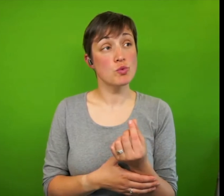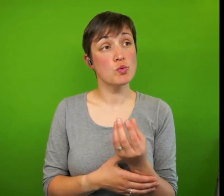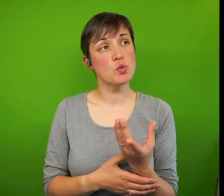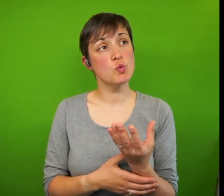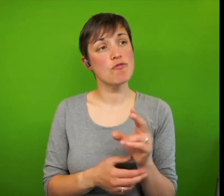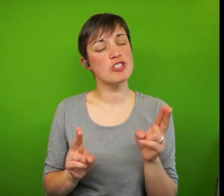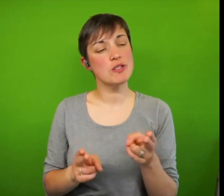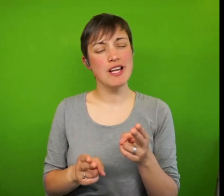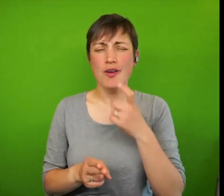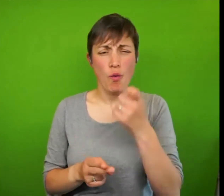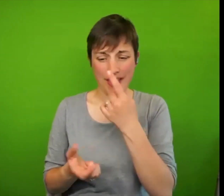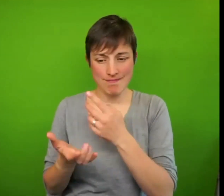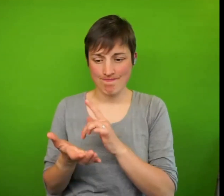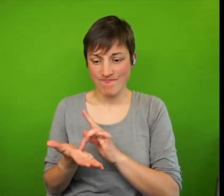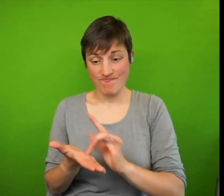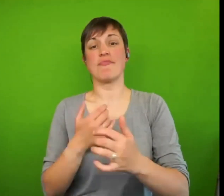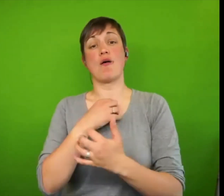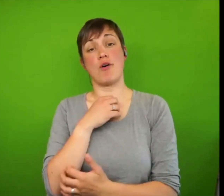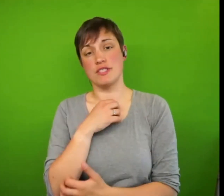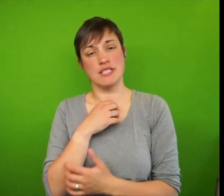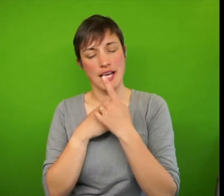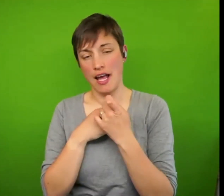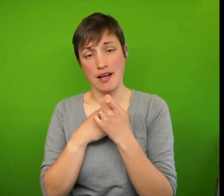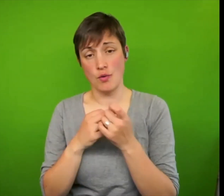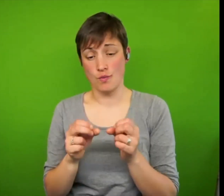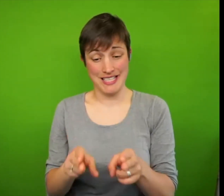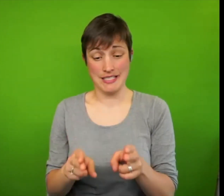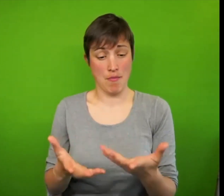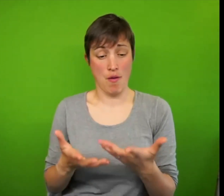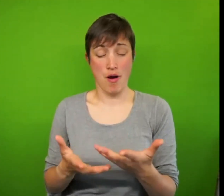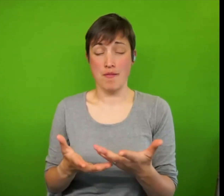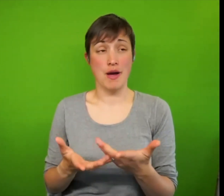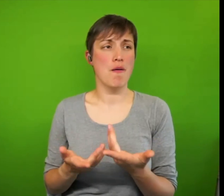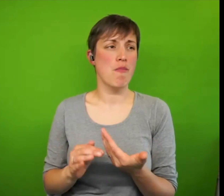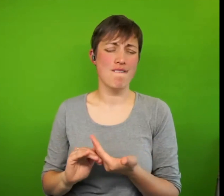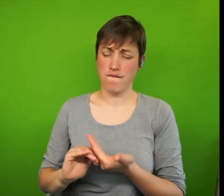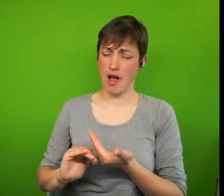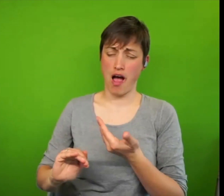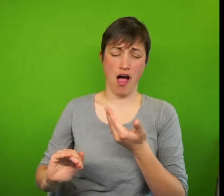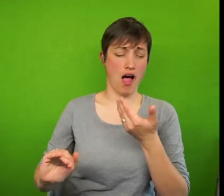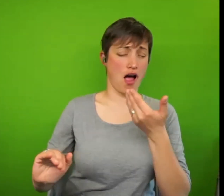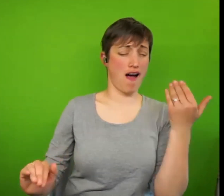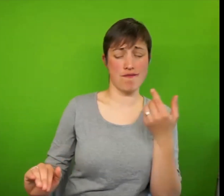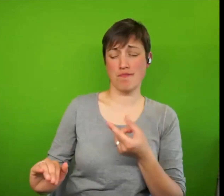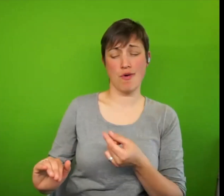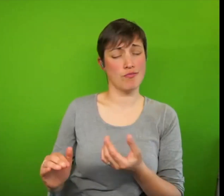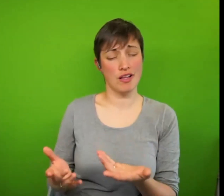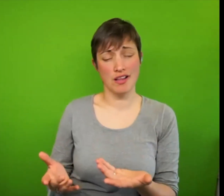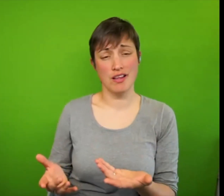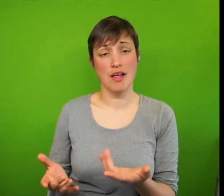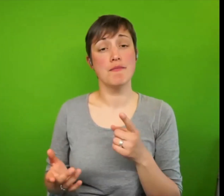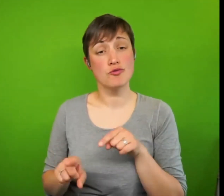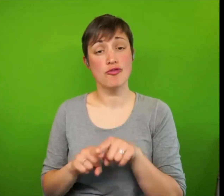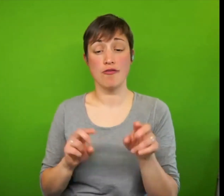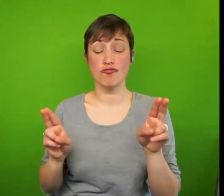I don't think you can abolish poverty within the current system, but we're so far from that, that just to reduce it significantly